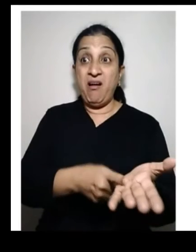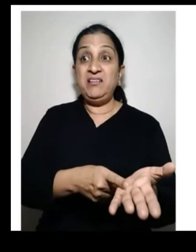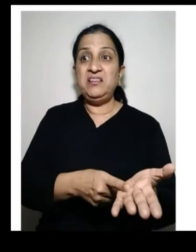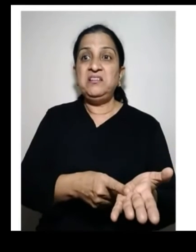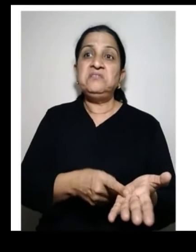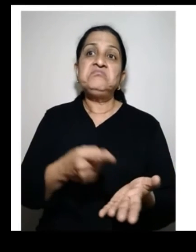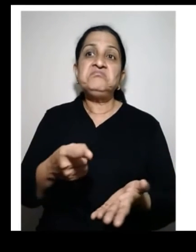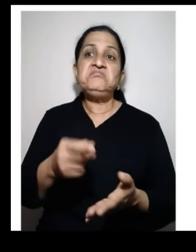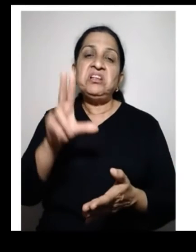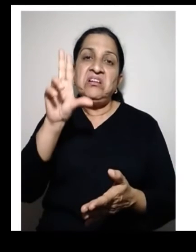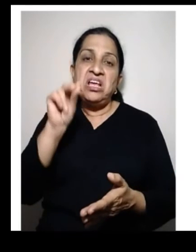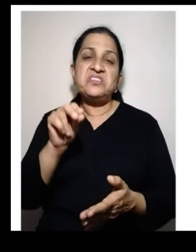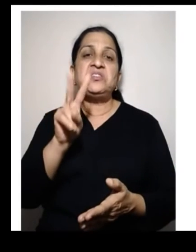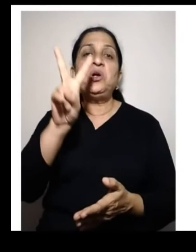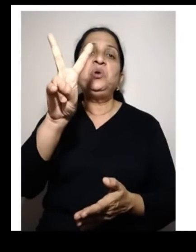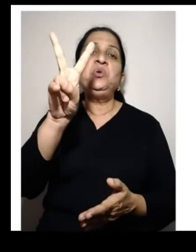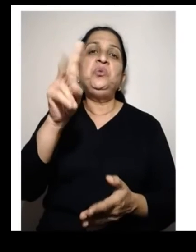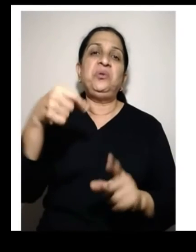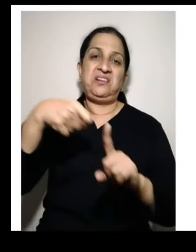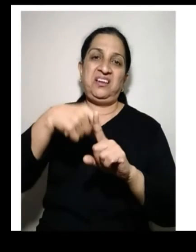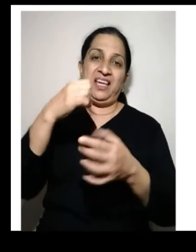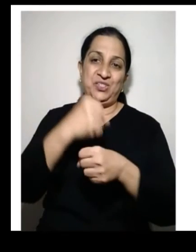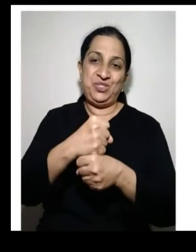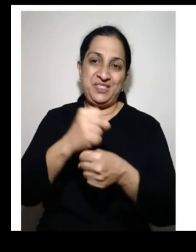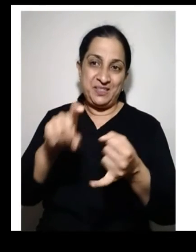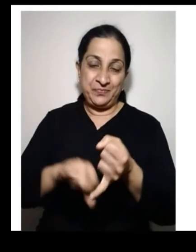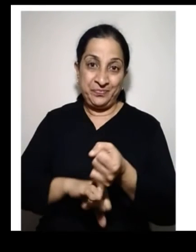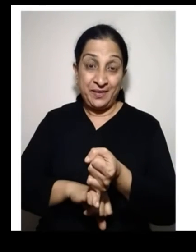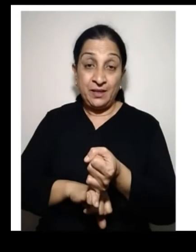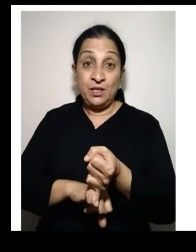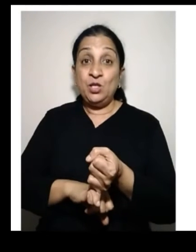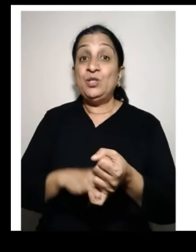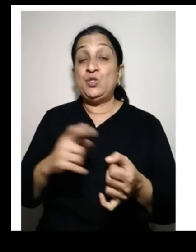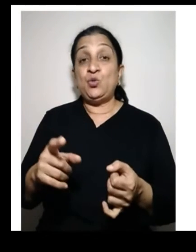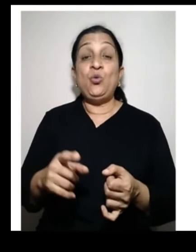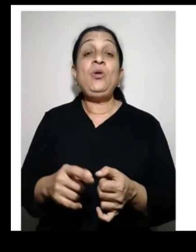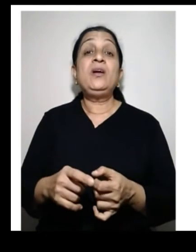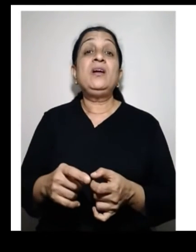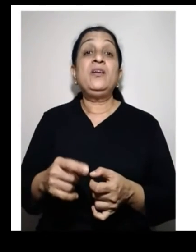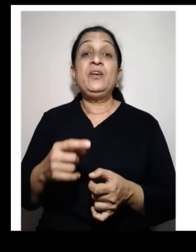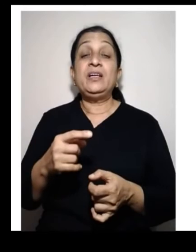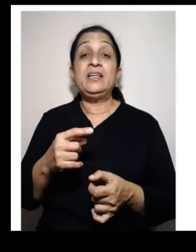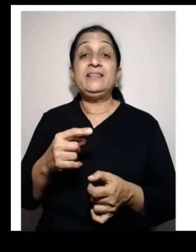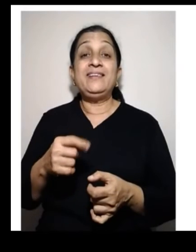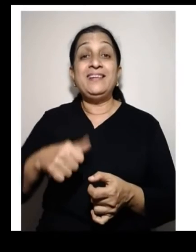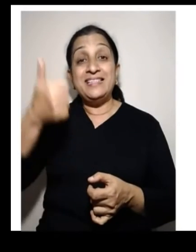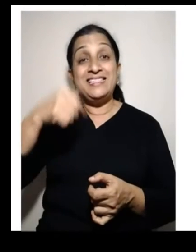then the demand reduces to 2 kgs. So,